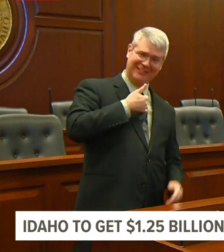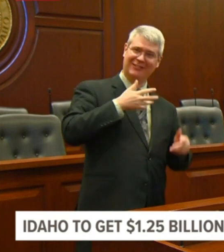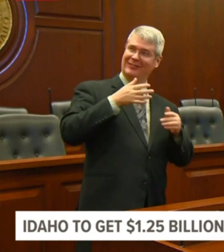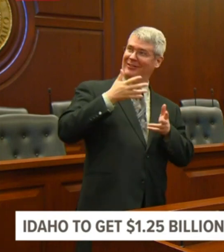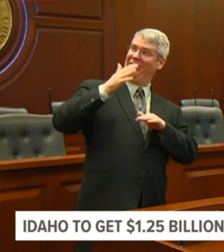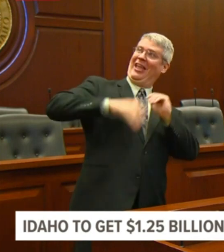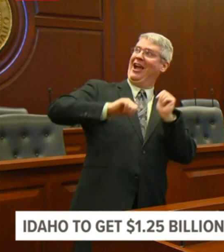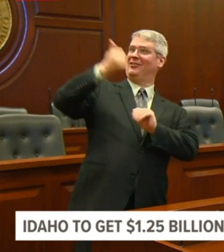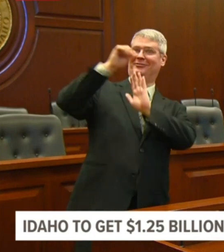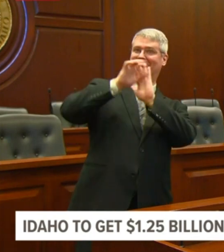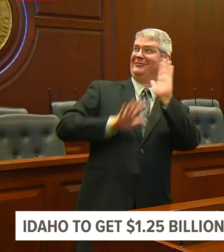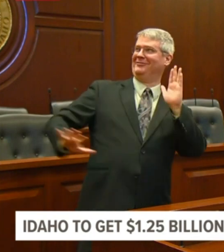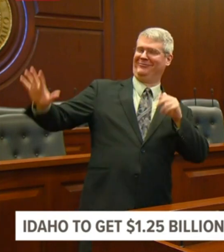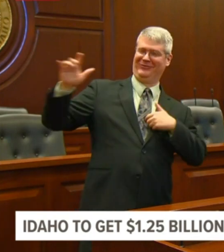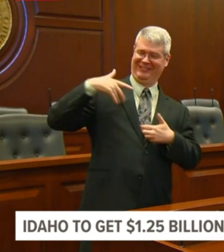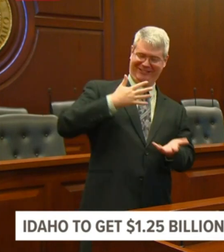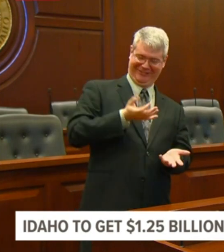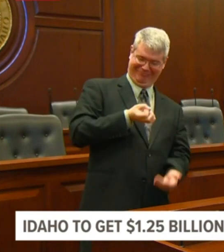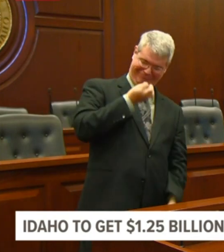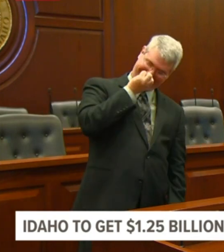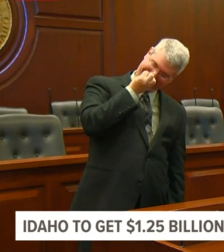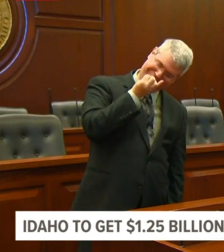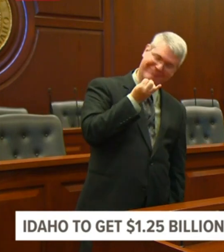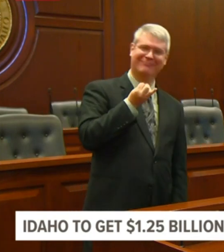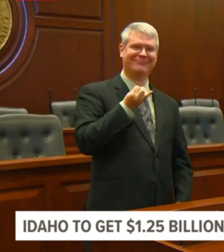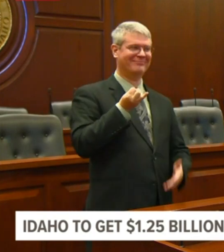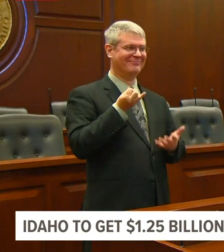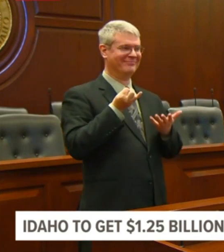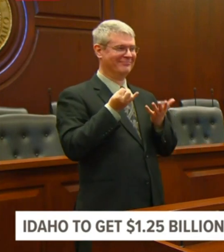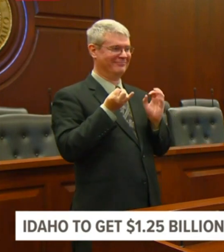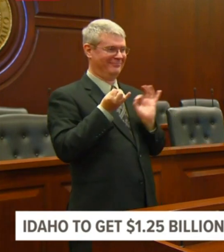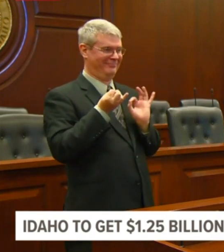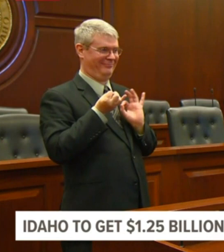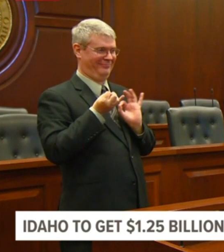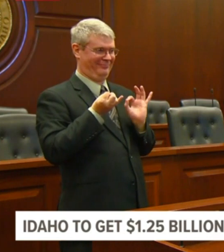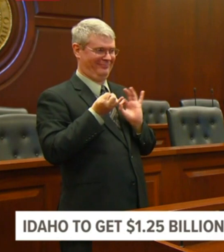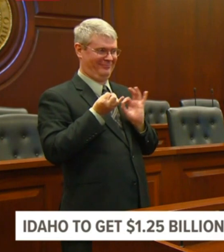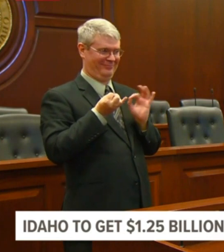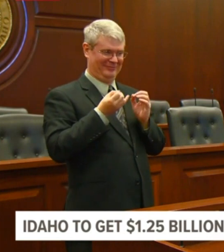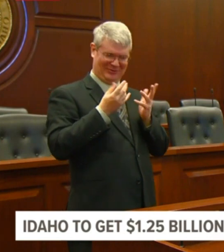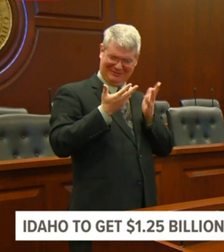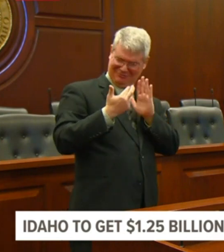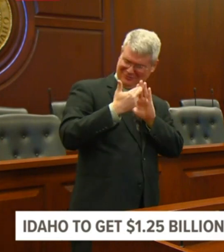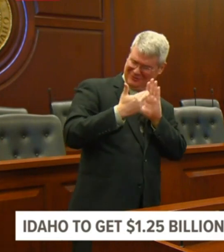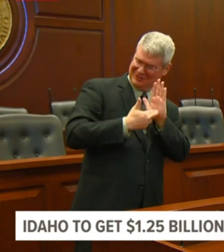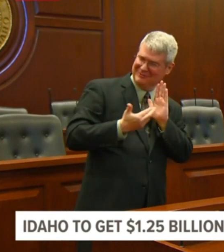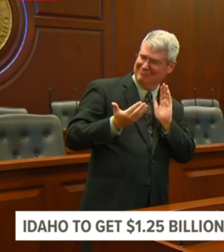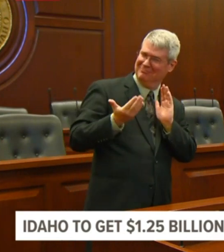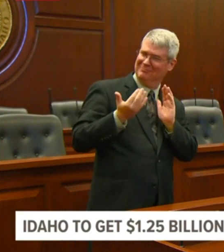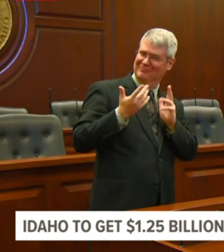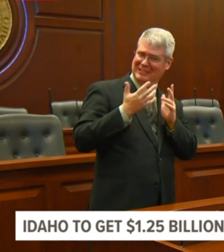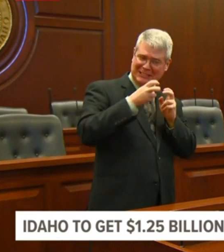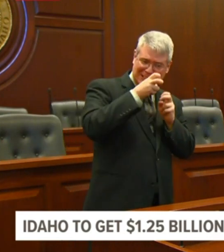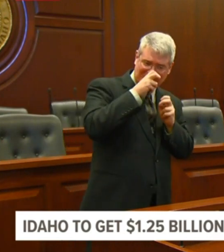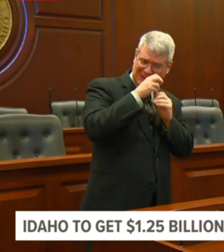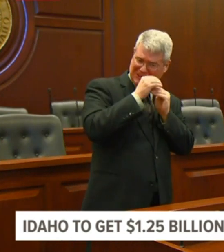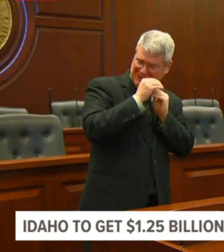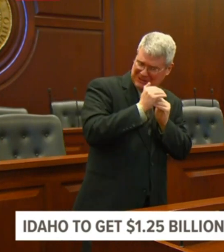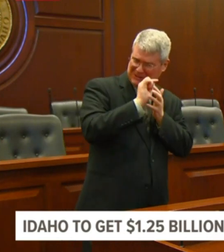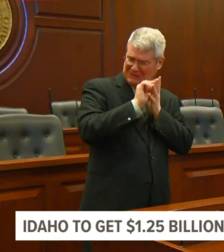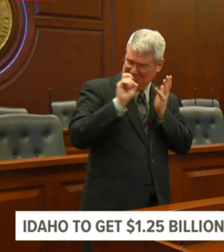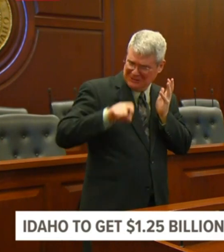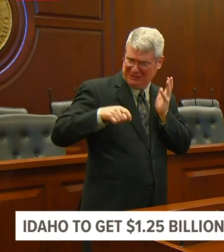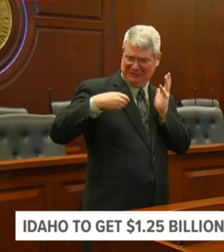know exactly what the, what the issue would be as far as if they don't have anybody in their rentals,